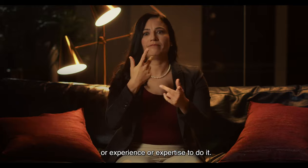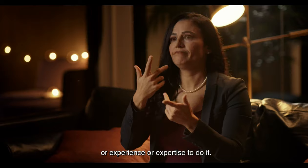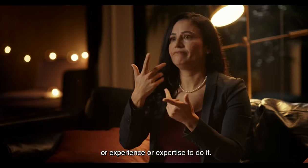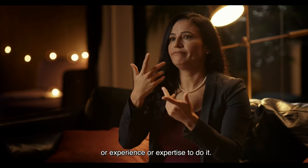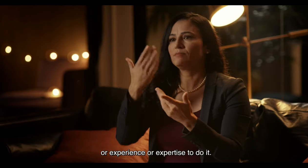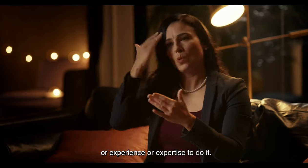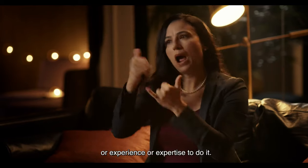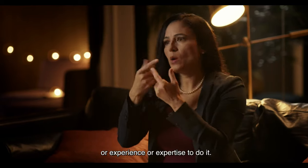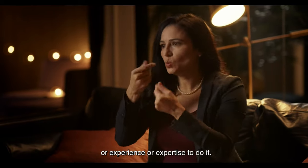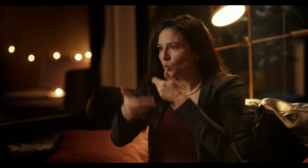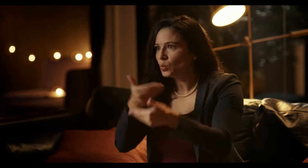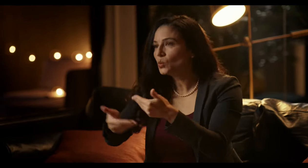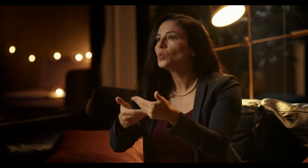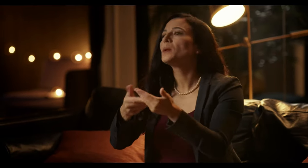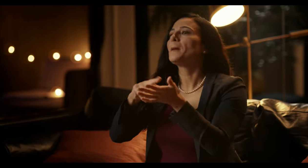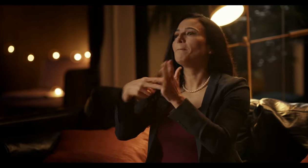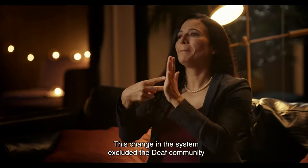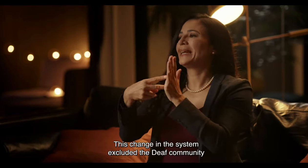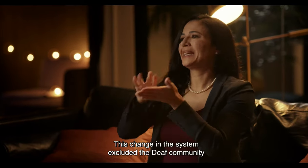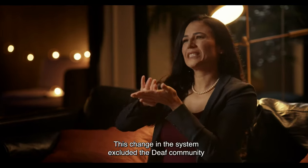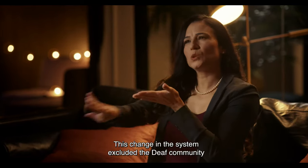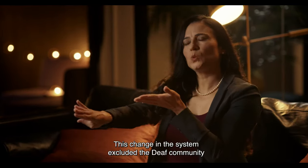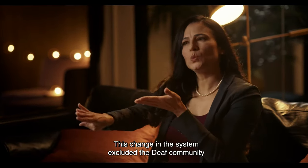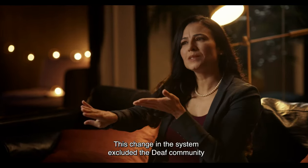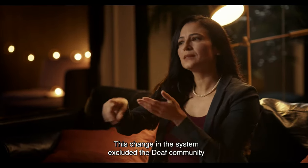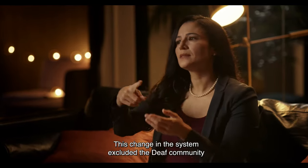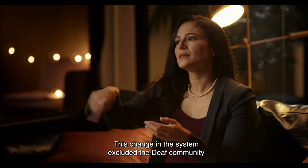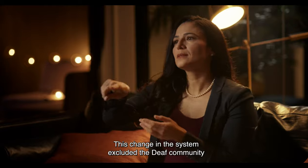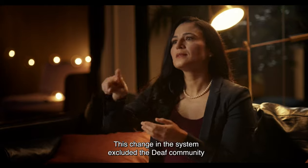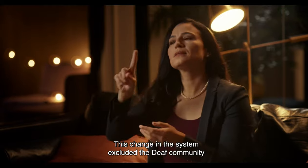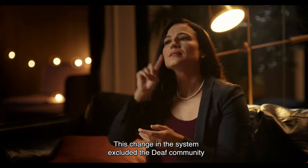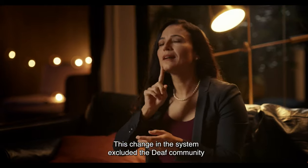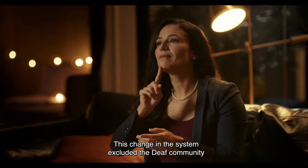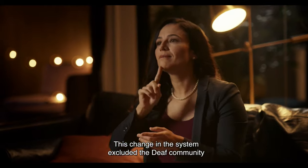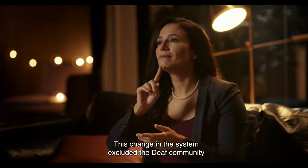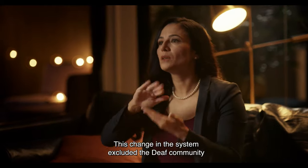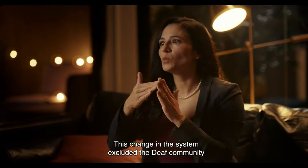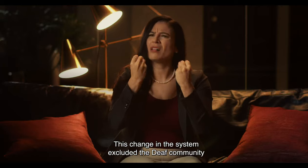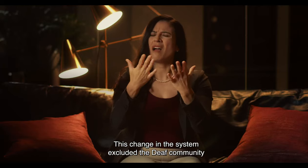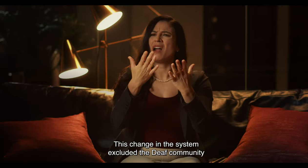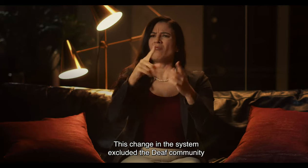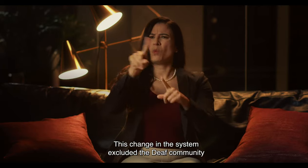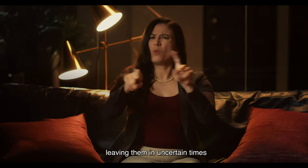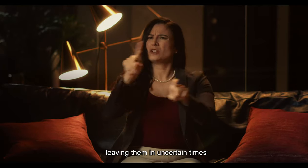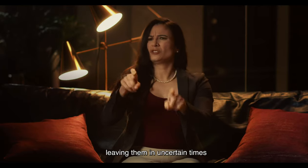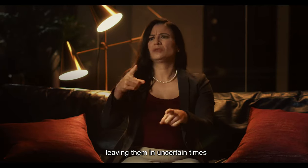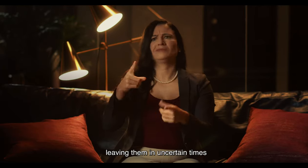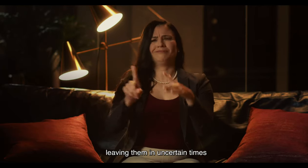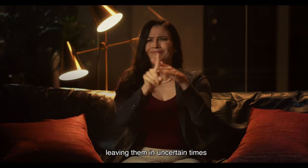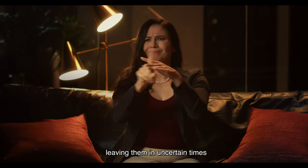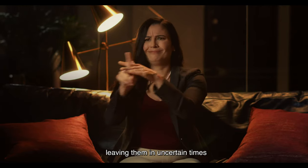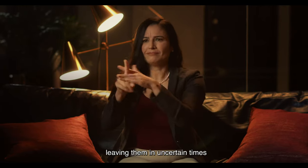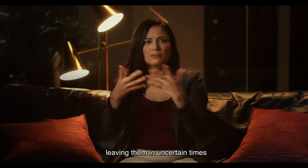or expertise to do it. This change in the system excluded the deaf community, leaving